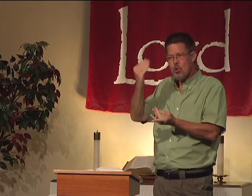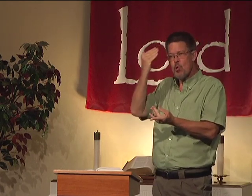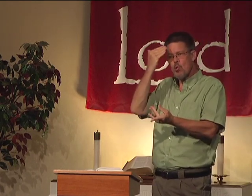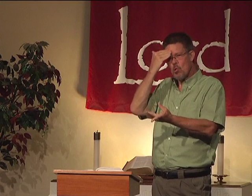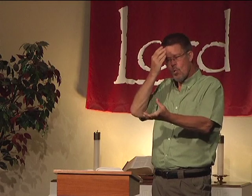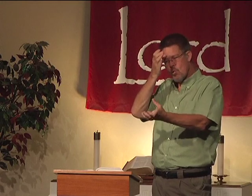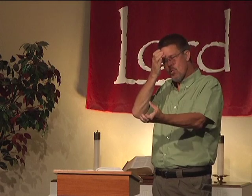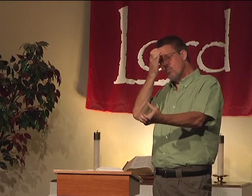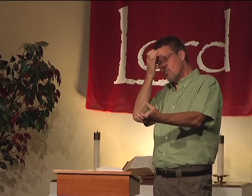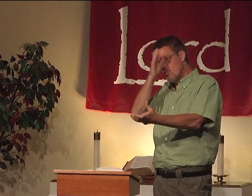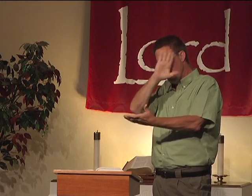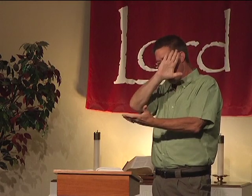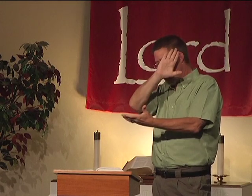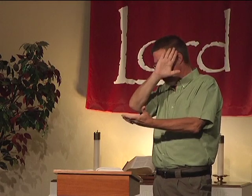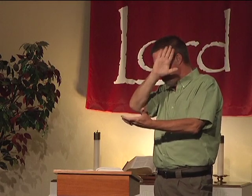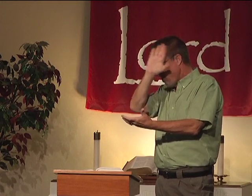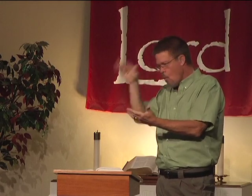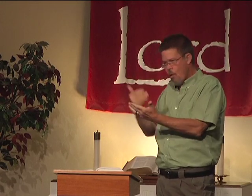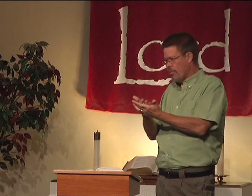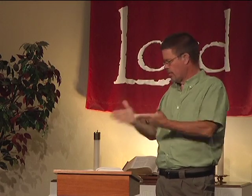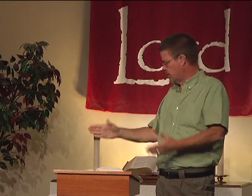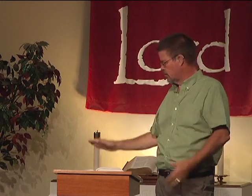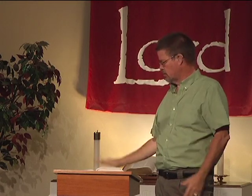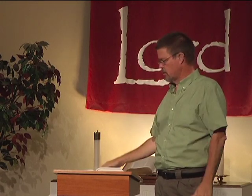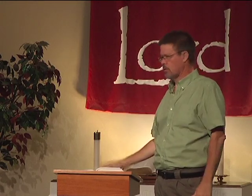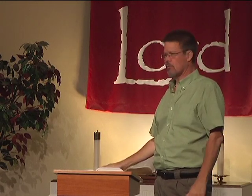Because the Holy Spirit knows all things.